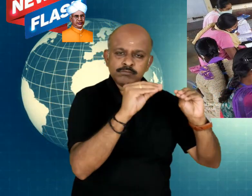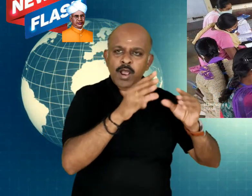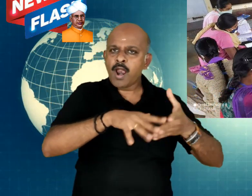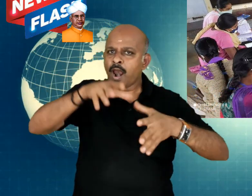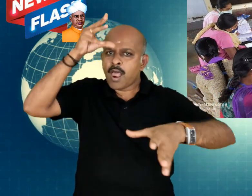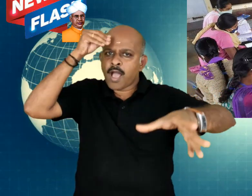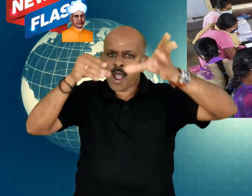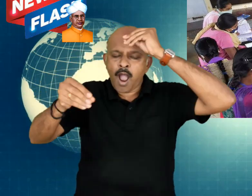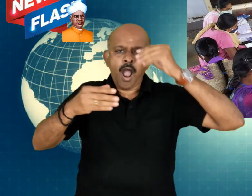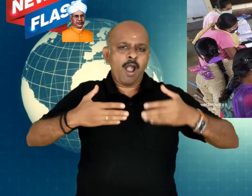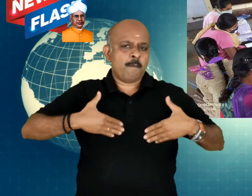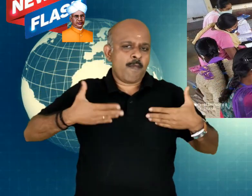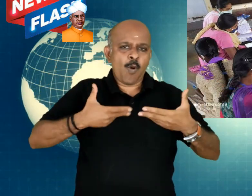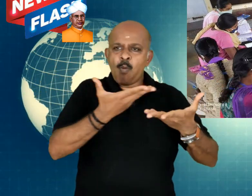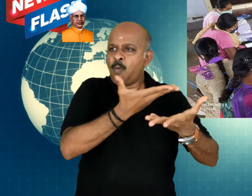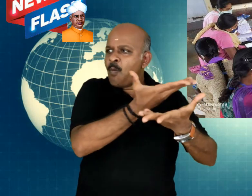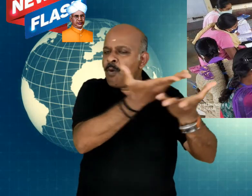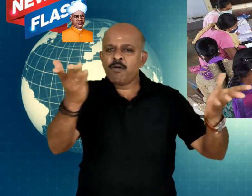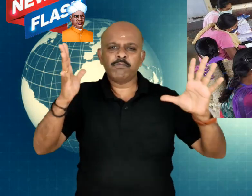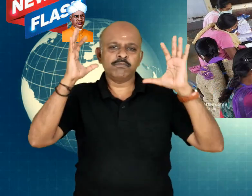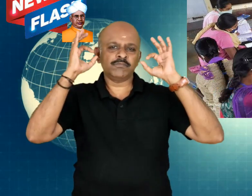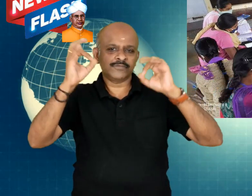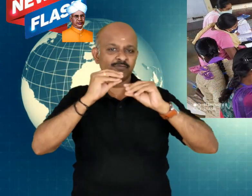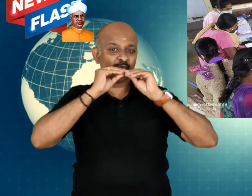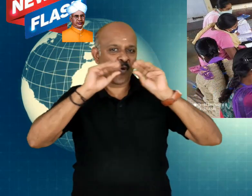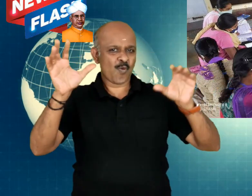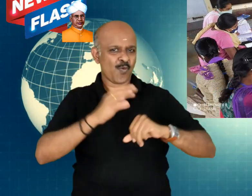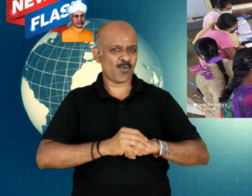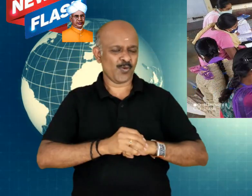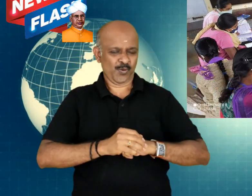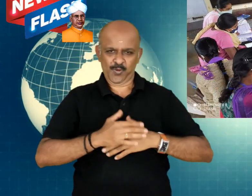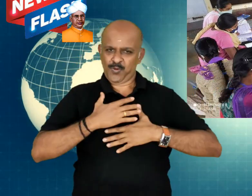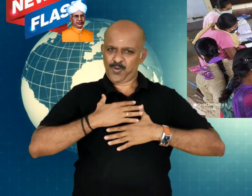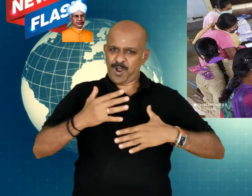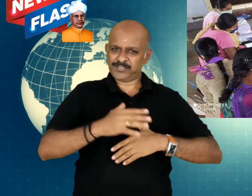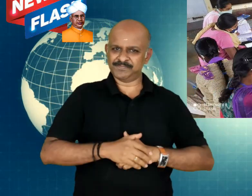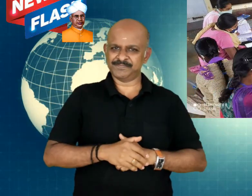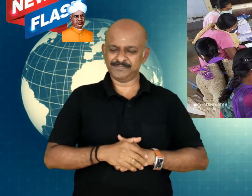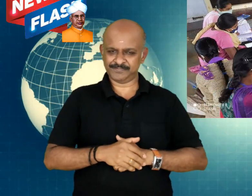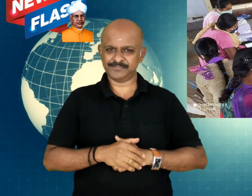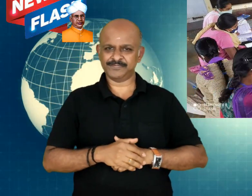concept through his science kit.